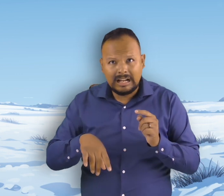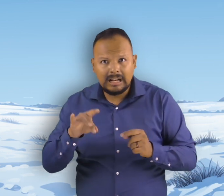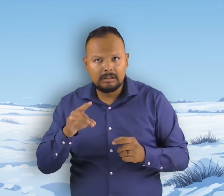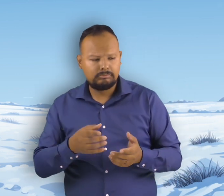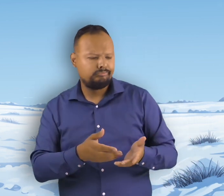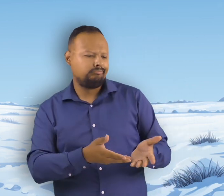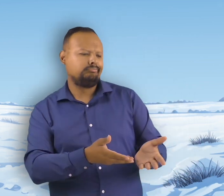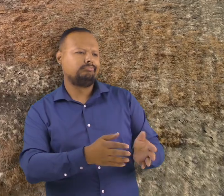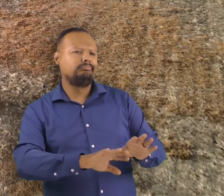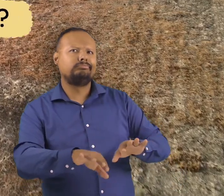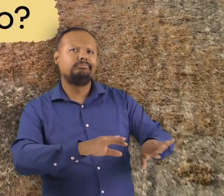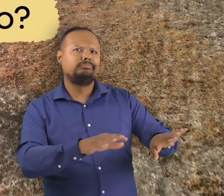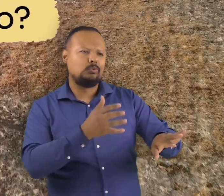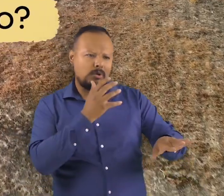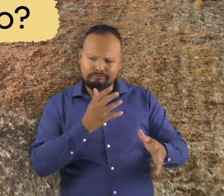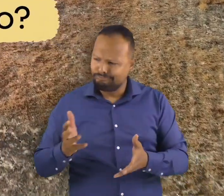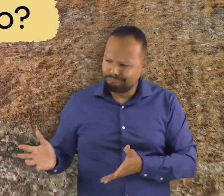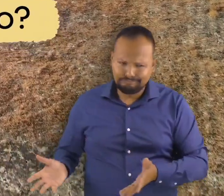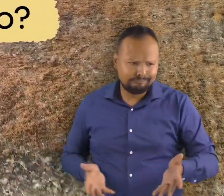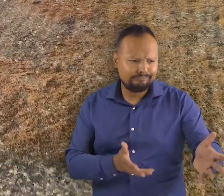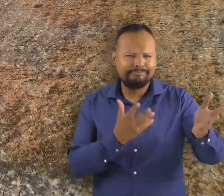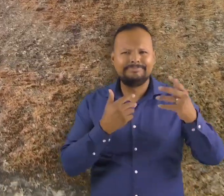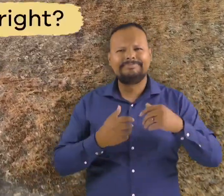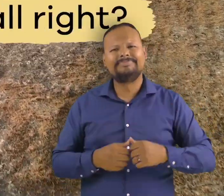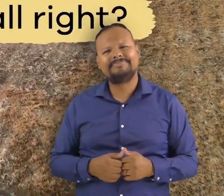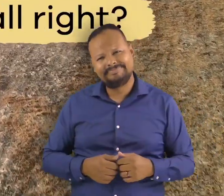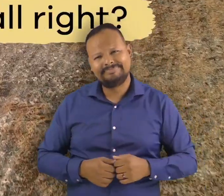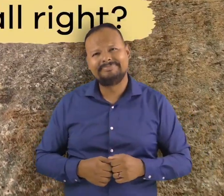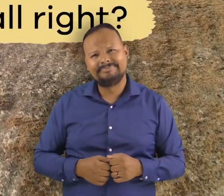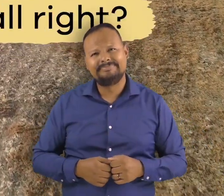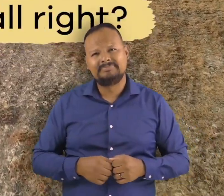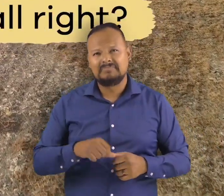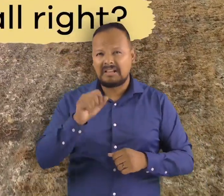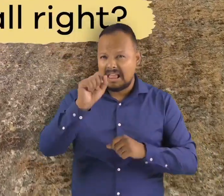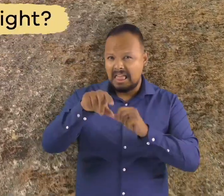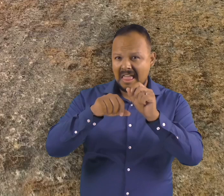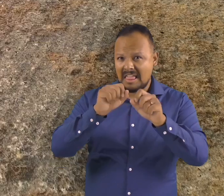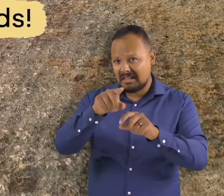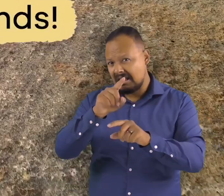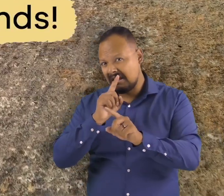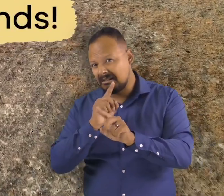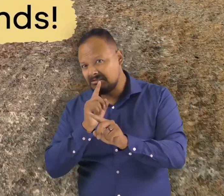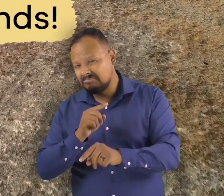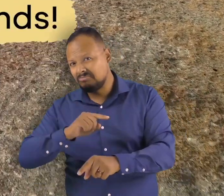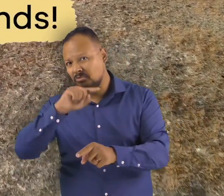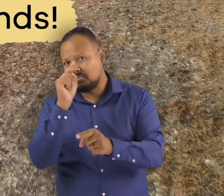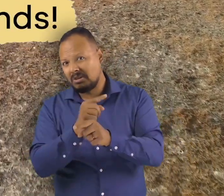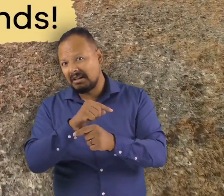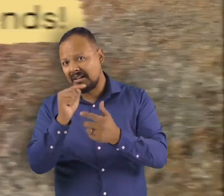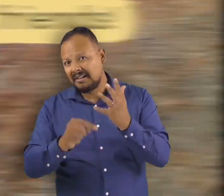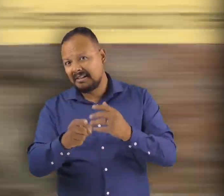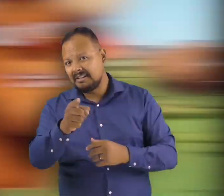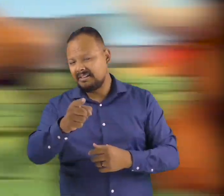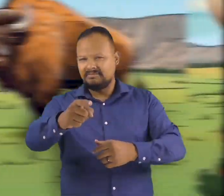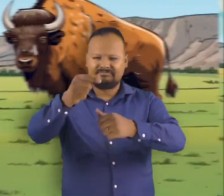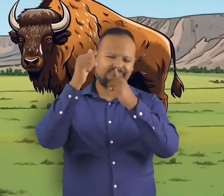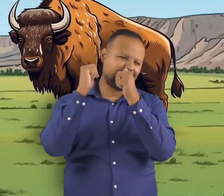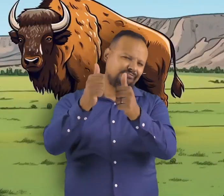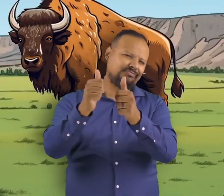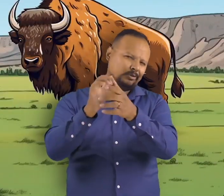how'd you do did you get them all right great job friends if you liked this